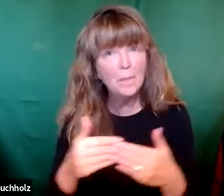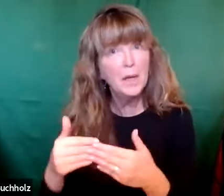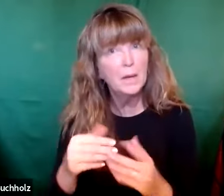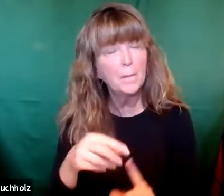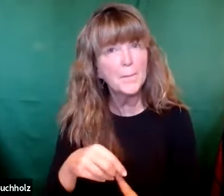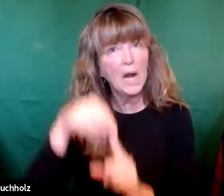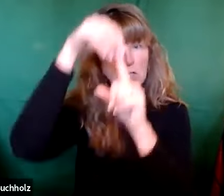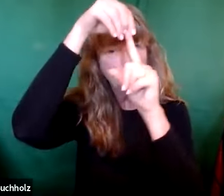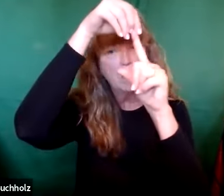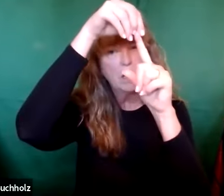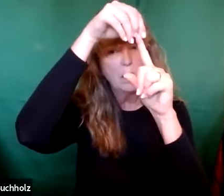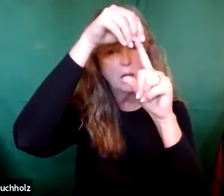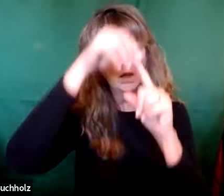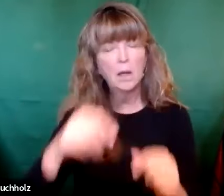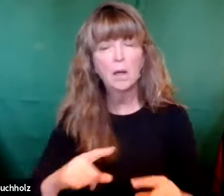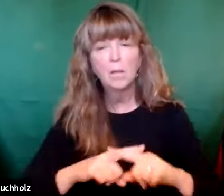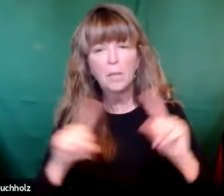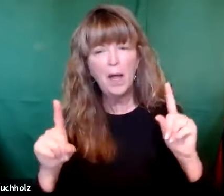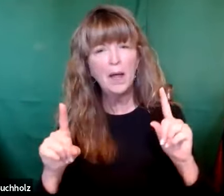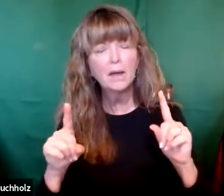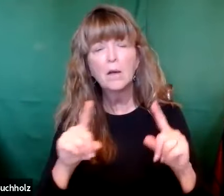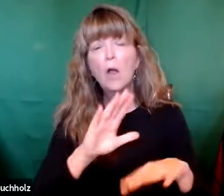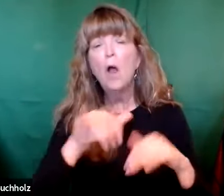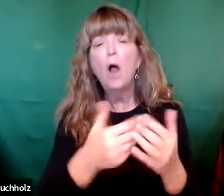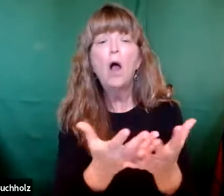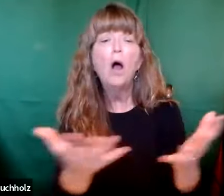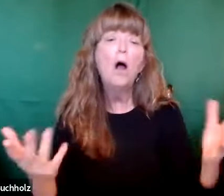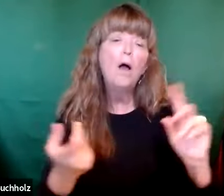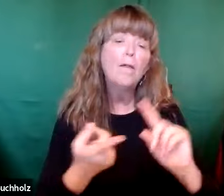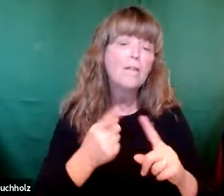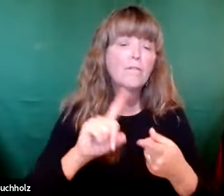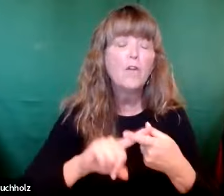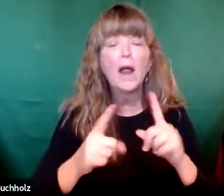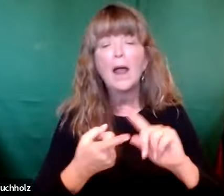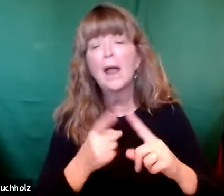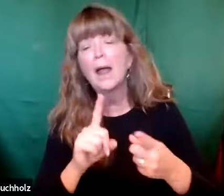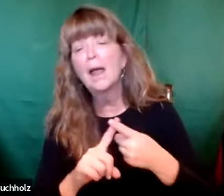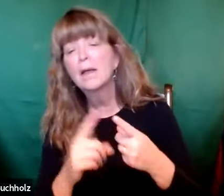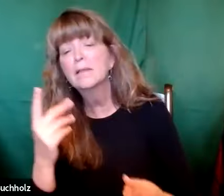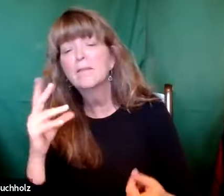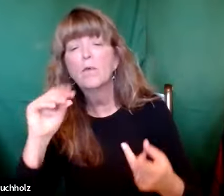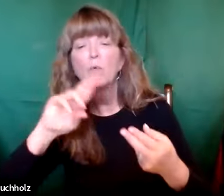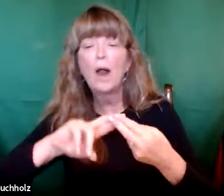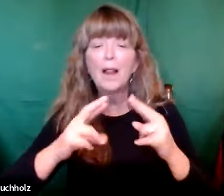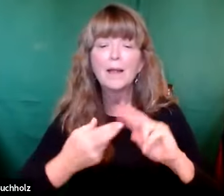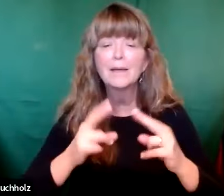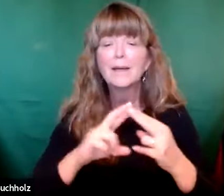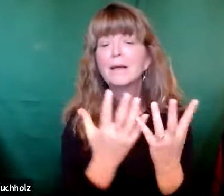baby was a miracle. and her child was set aside for a unique purpose. But her friends